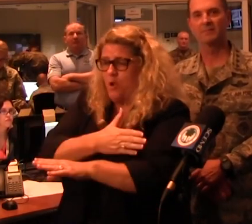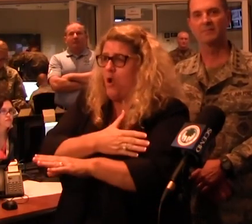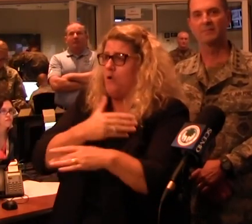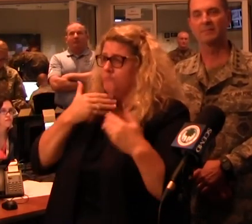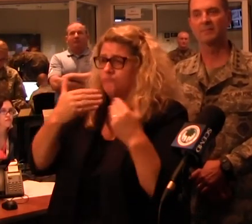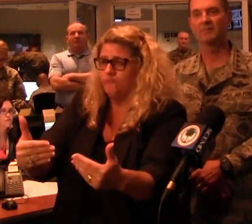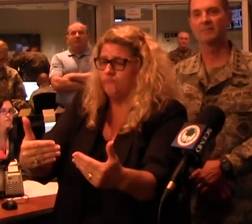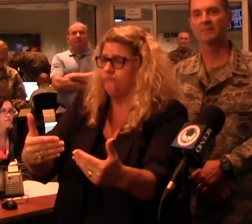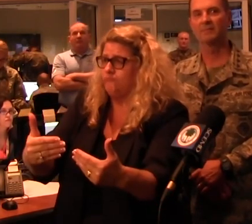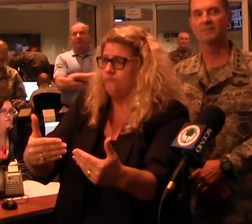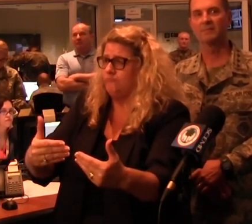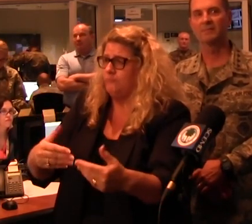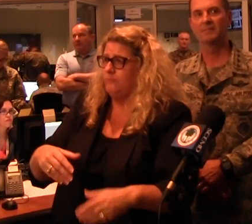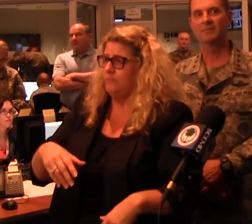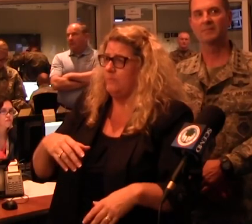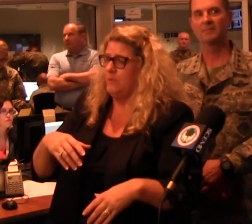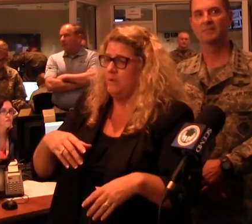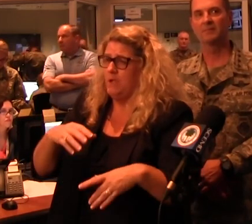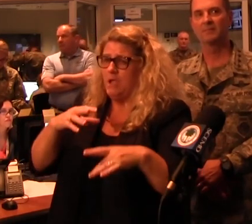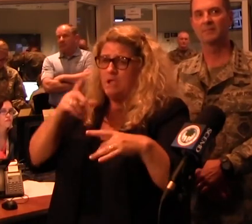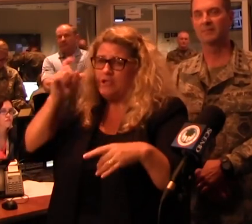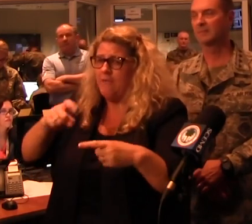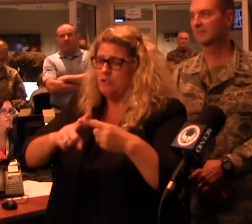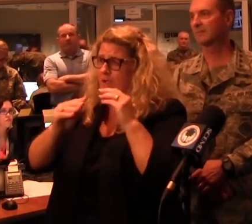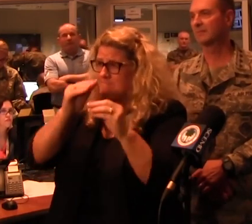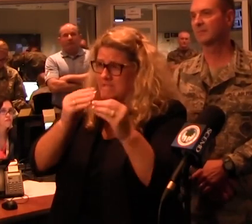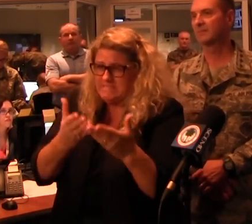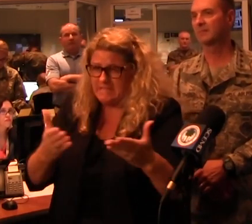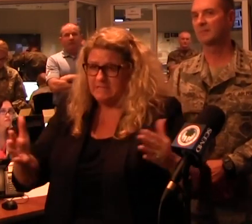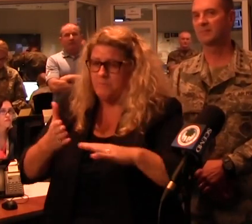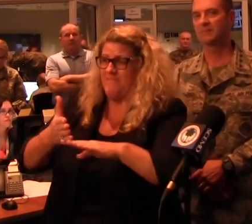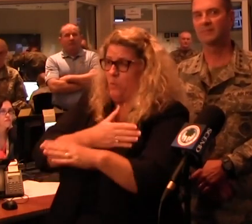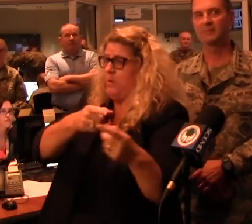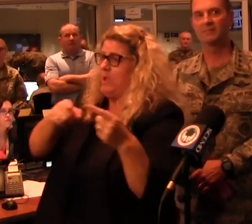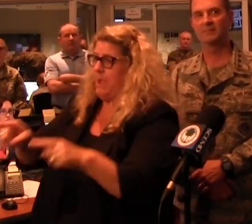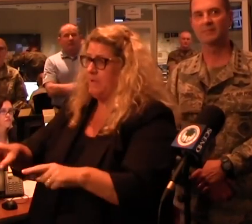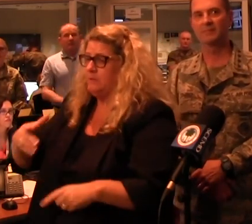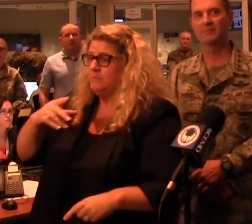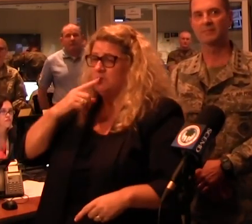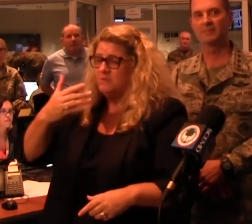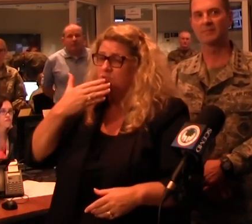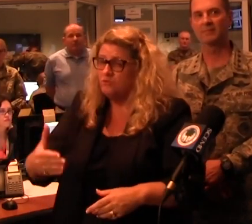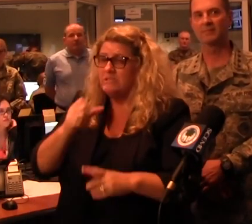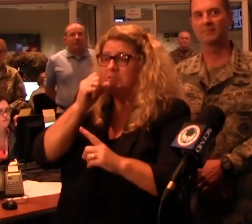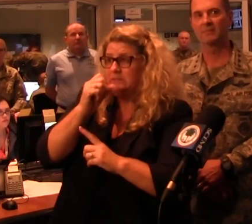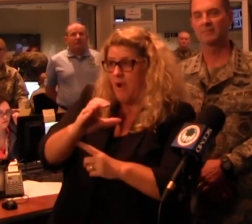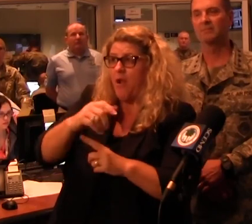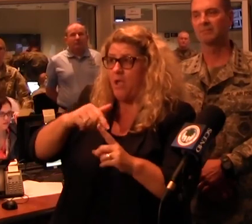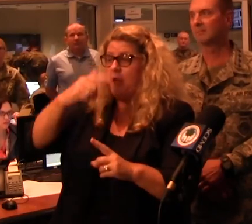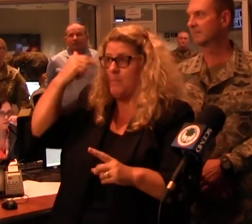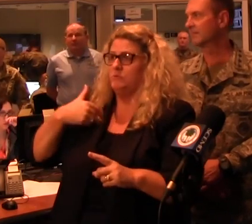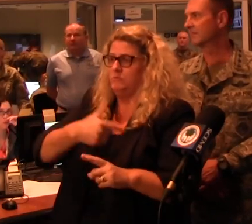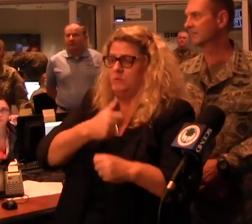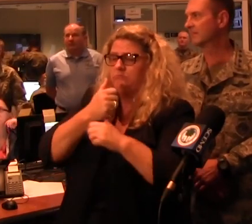You have to start early. And we've done that. And what you've seen happen in South Carolina is a good example of what good preparation can do.